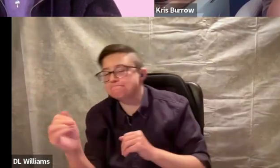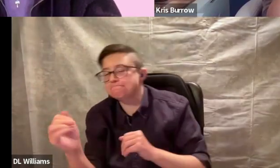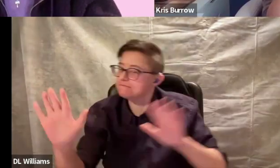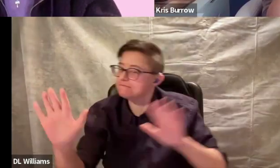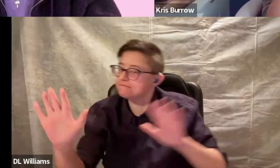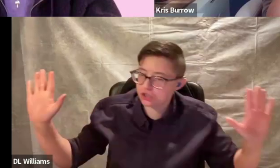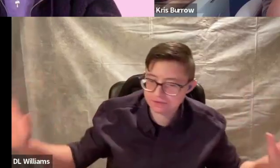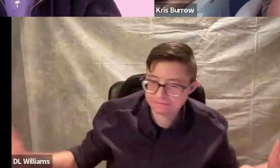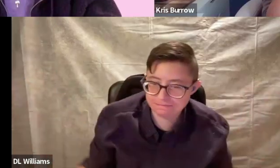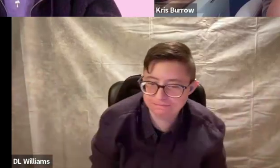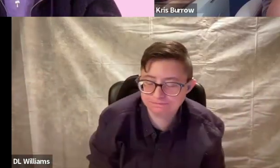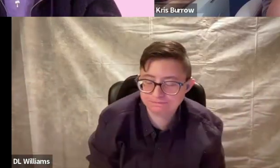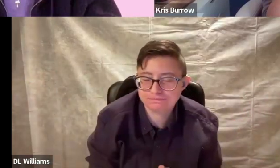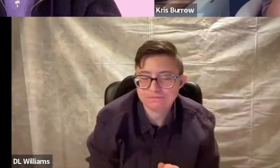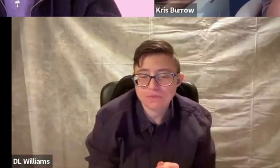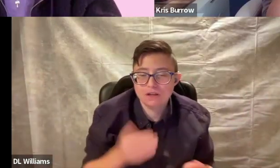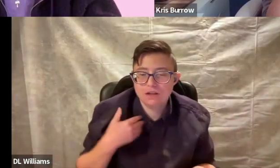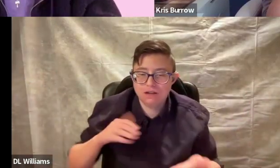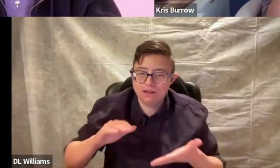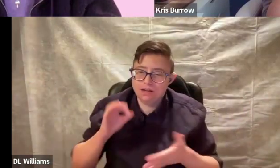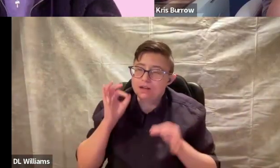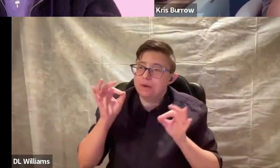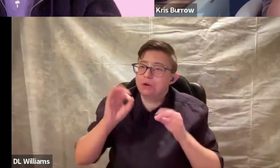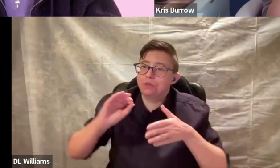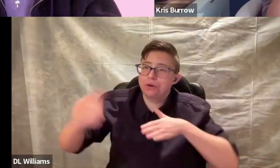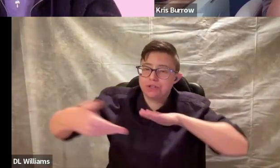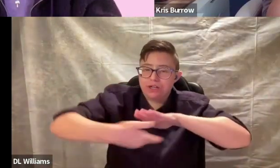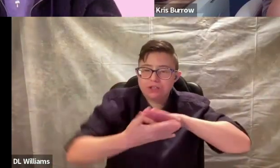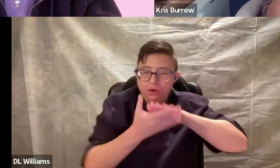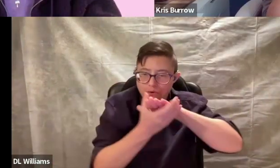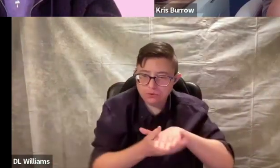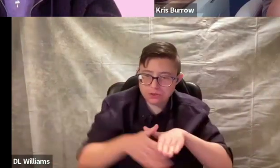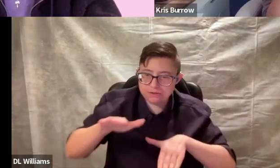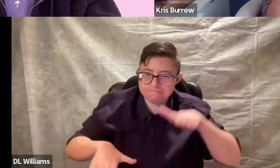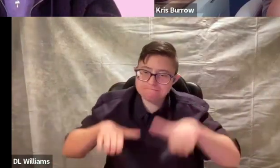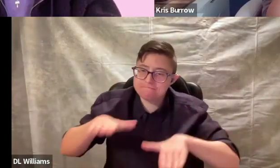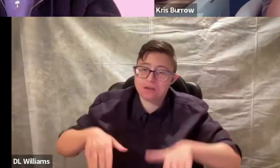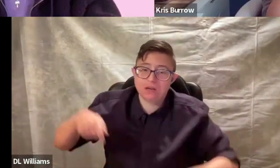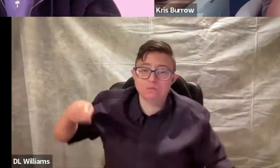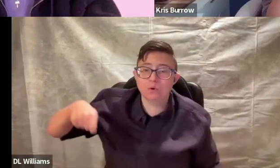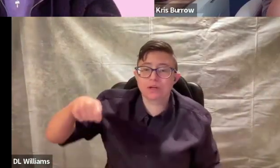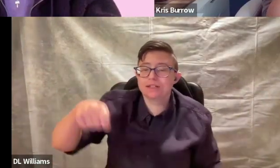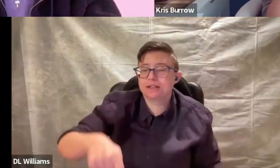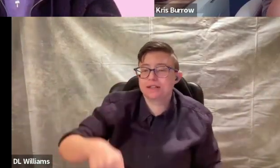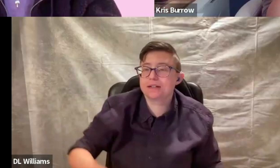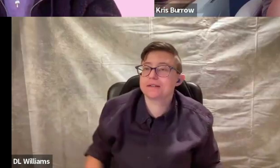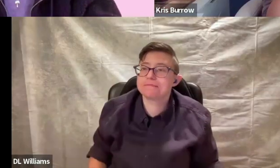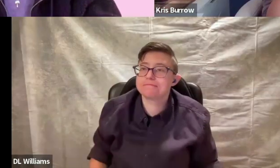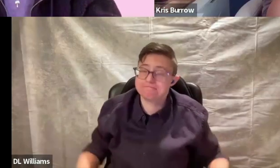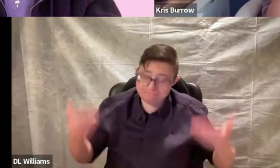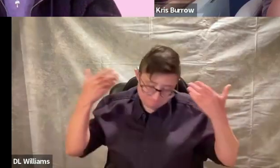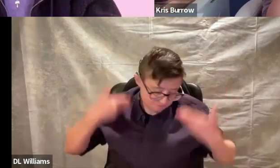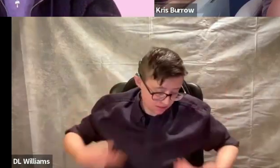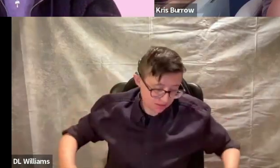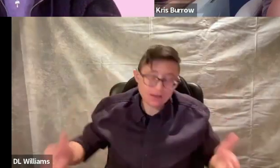dodged. My orthotic soul's a broken stick.